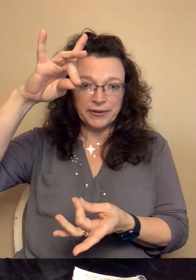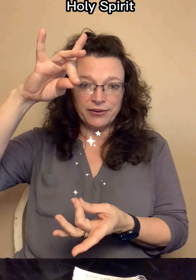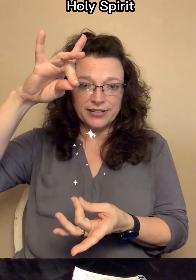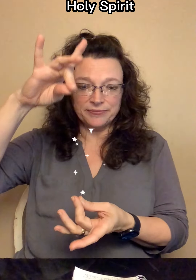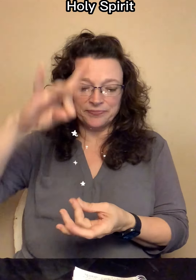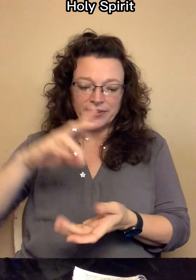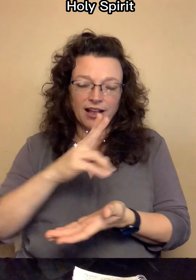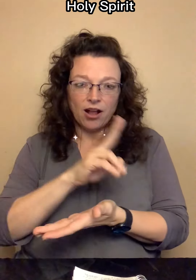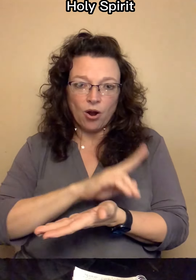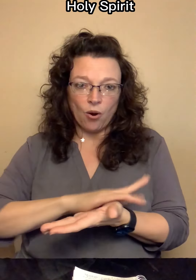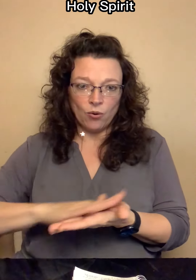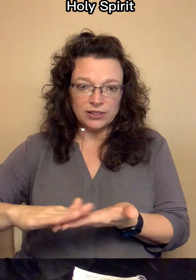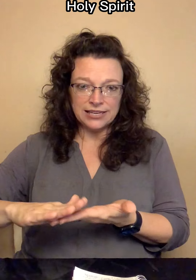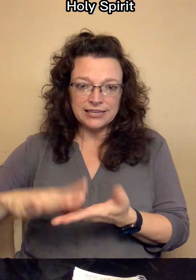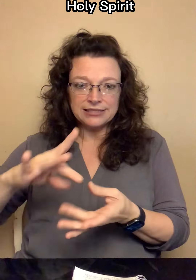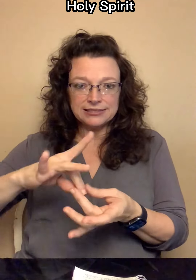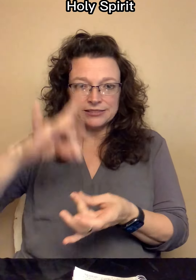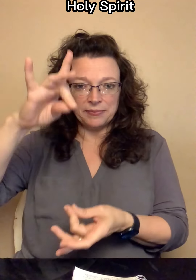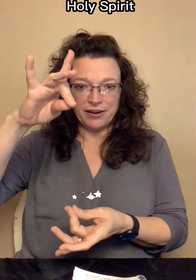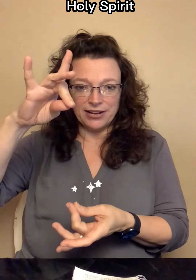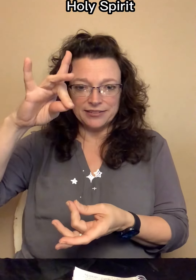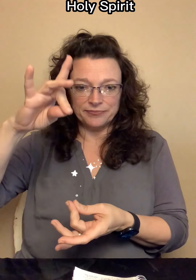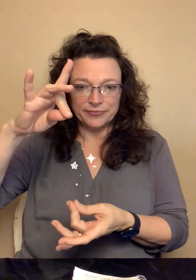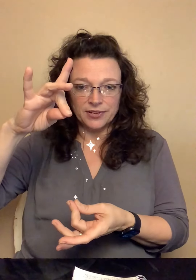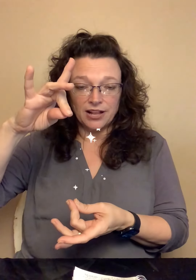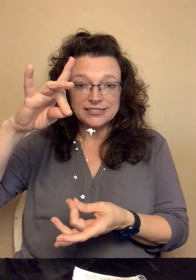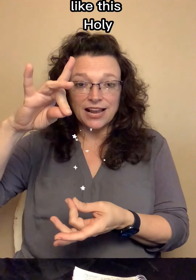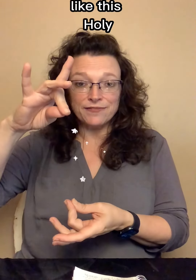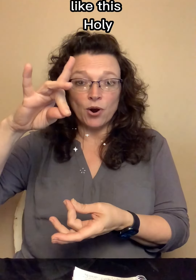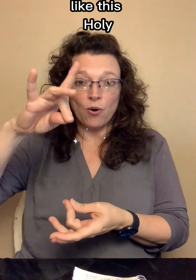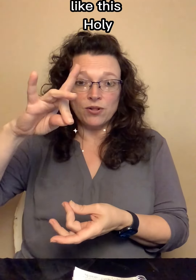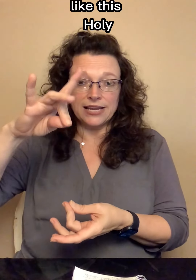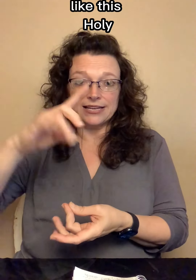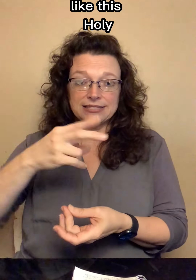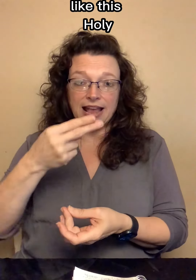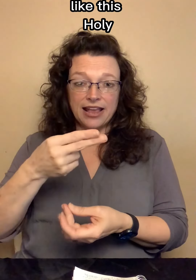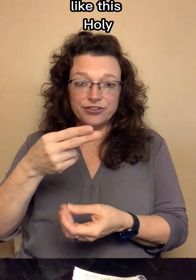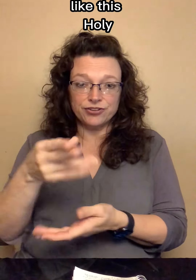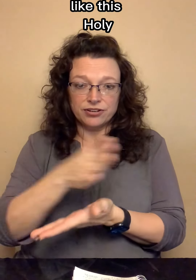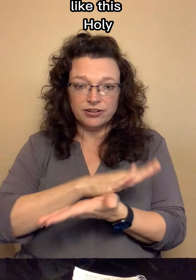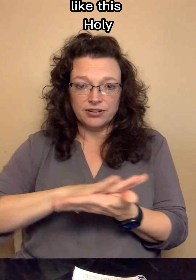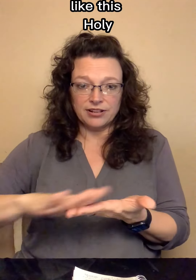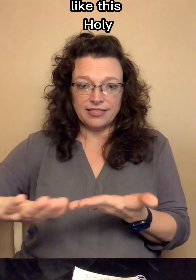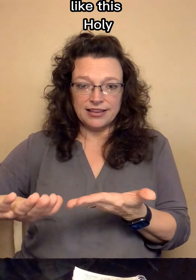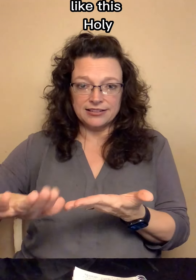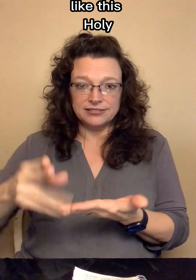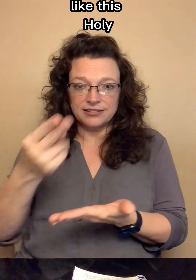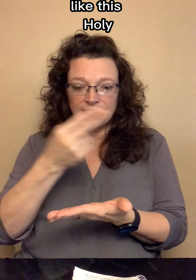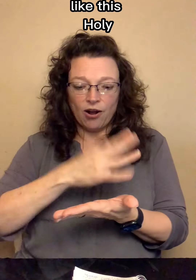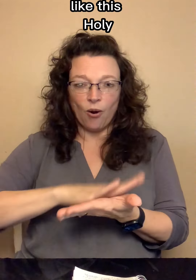Spirit. Holy Spirit. The sign for Holy is H. Holy.